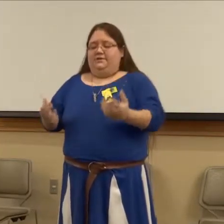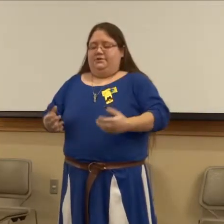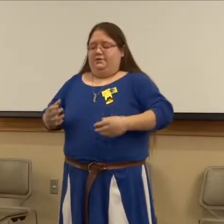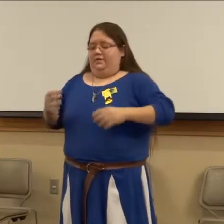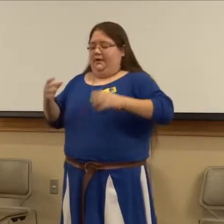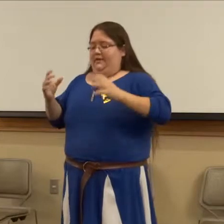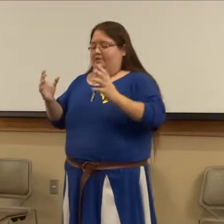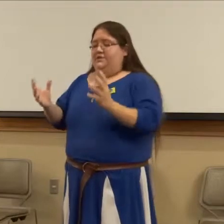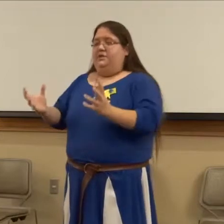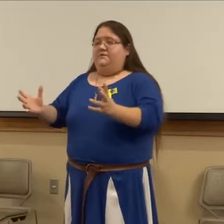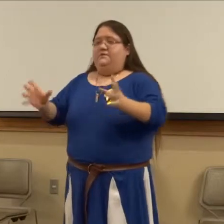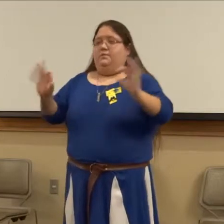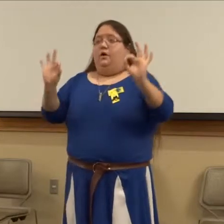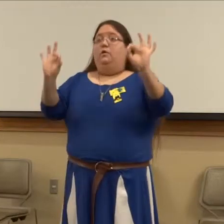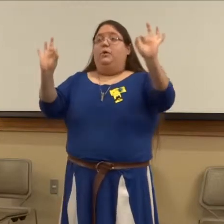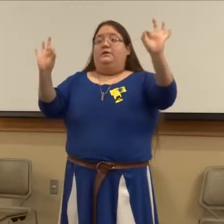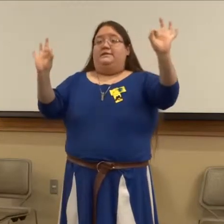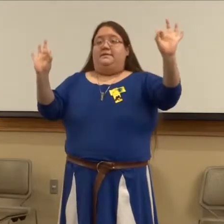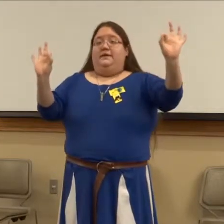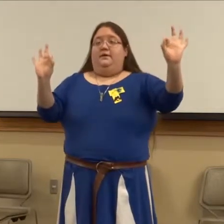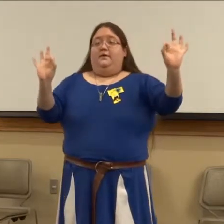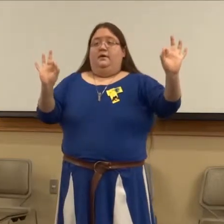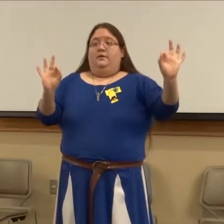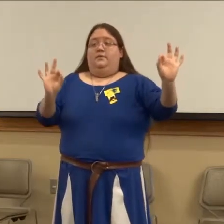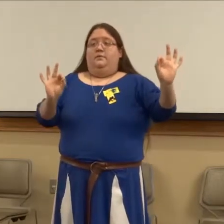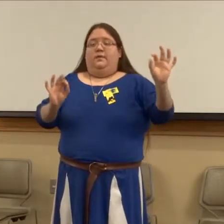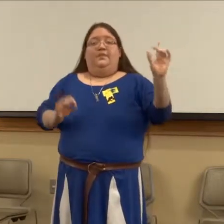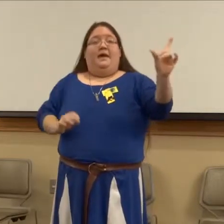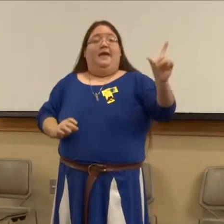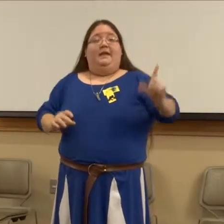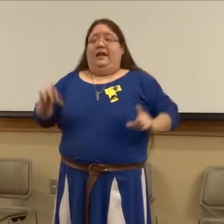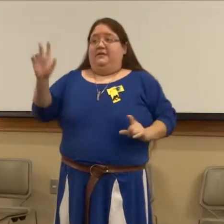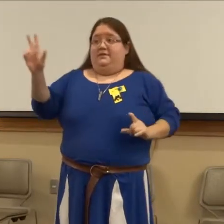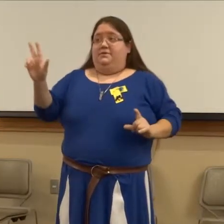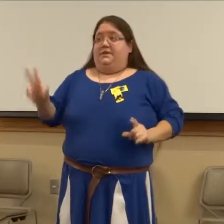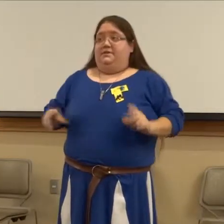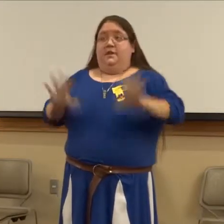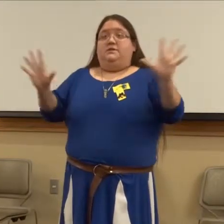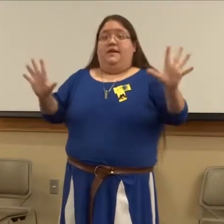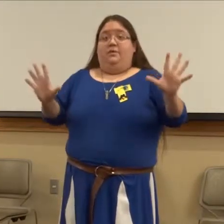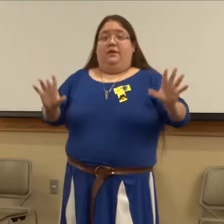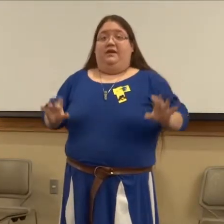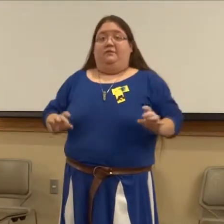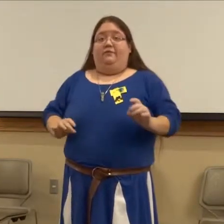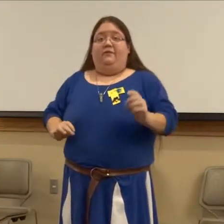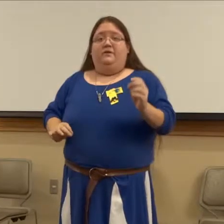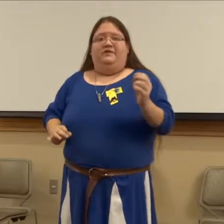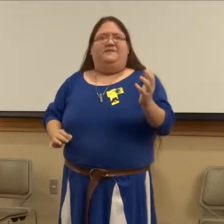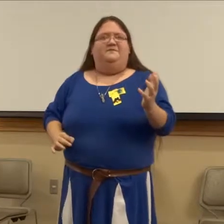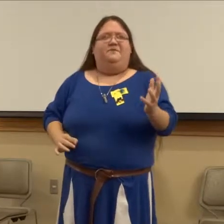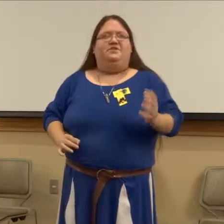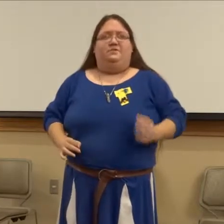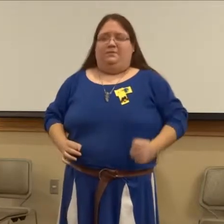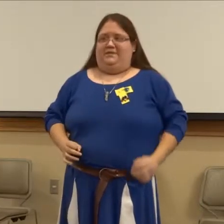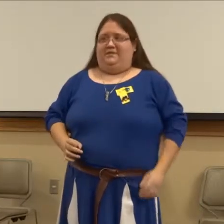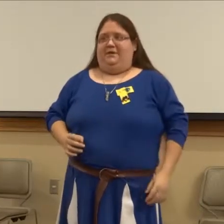stew, and then she serves it to them, all wordlessly, with the man and the two sons not saying a word either, for fear that this vision would disappear.